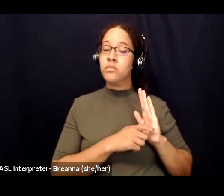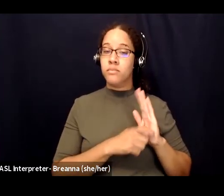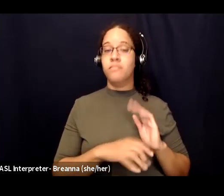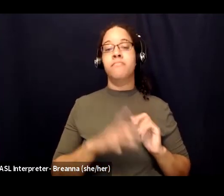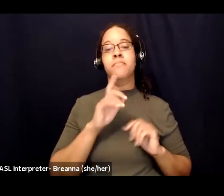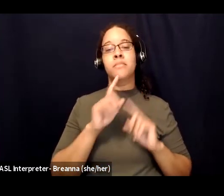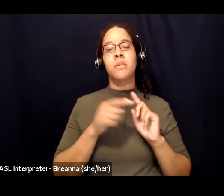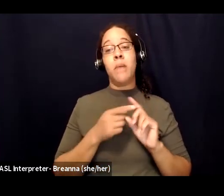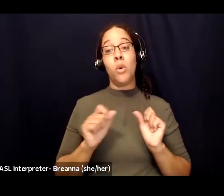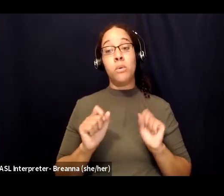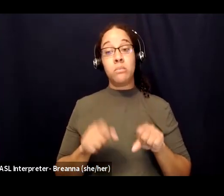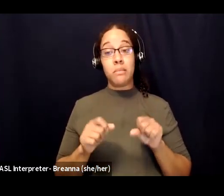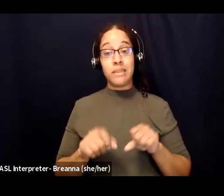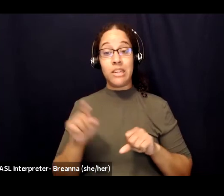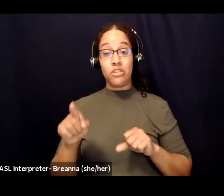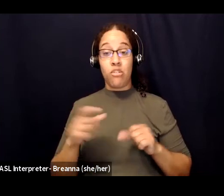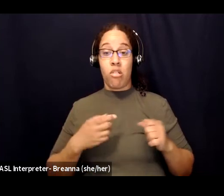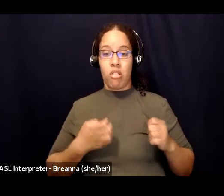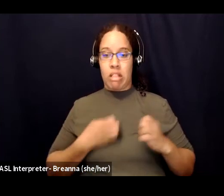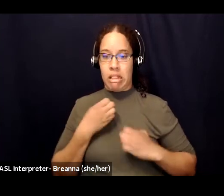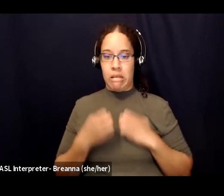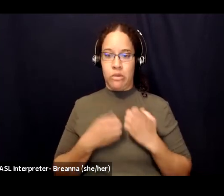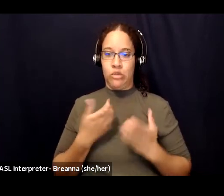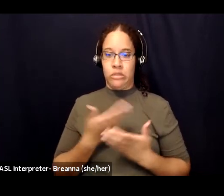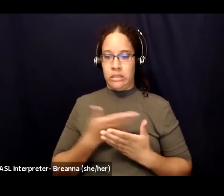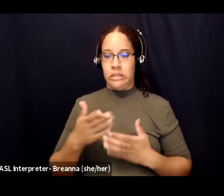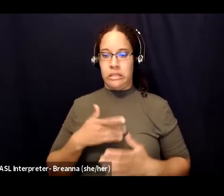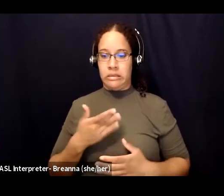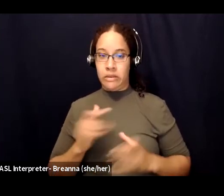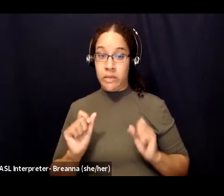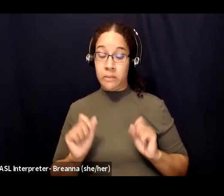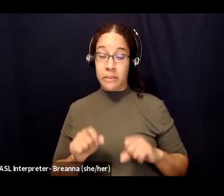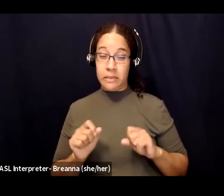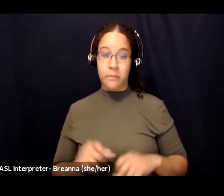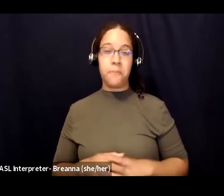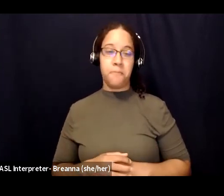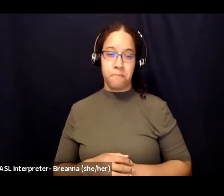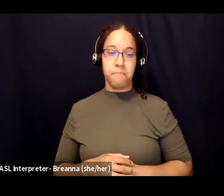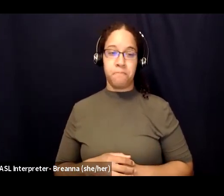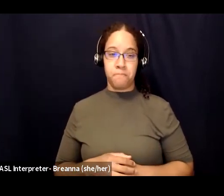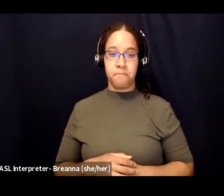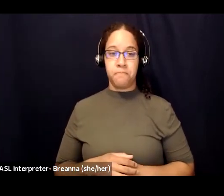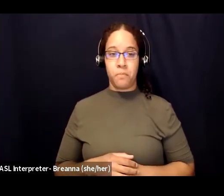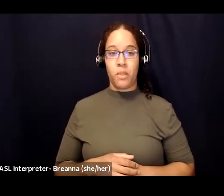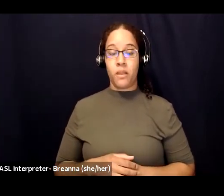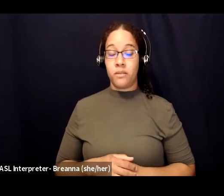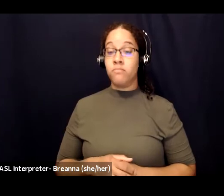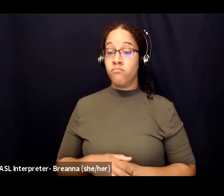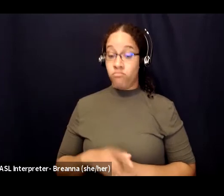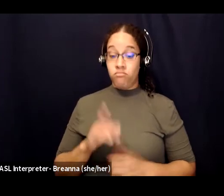person you shared with my experience so i thought it was helpful um there's one of anger so the article talks about